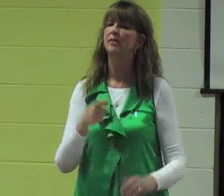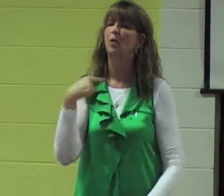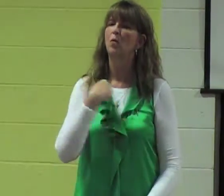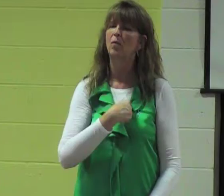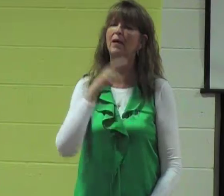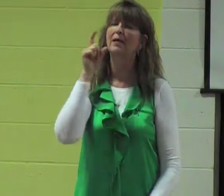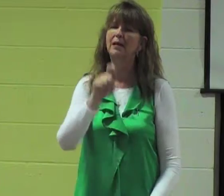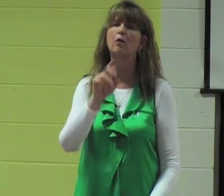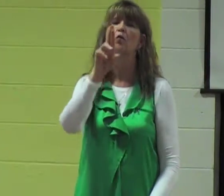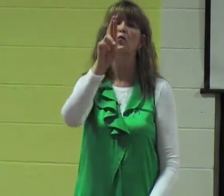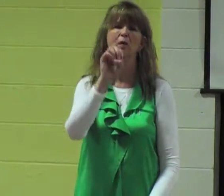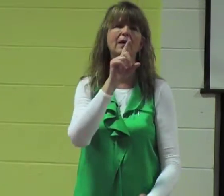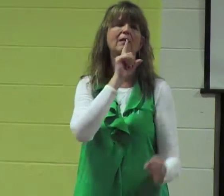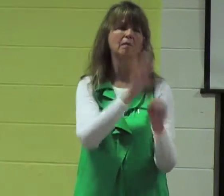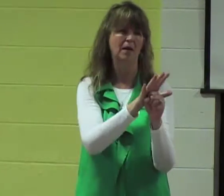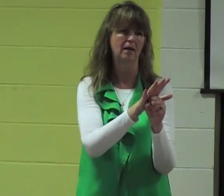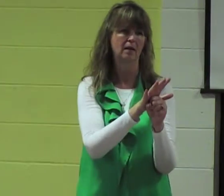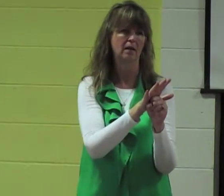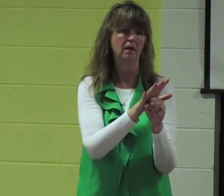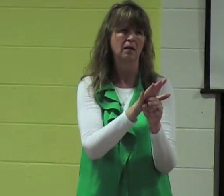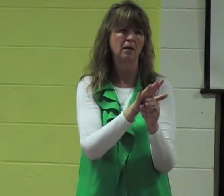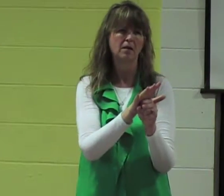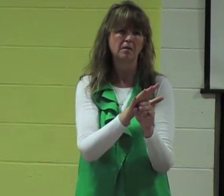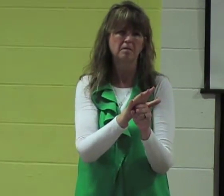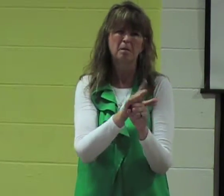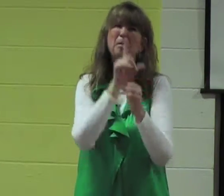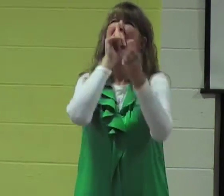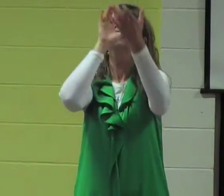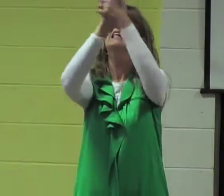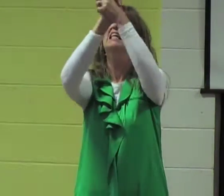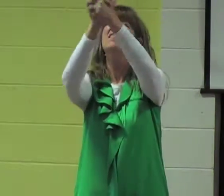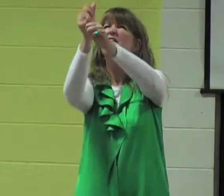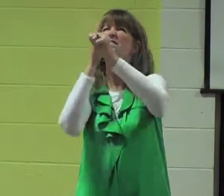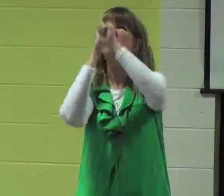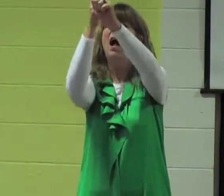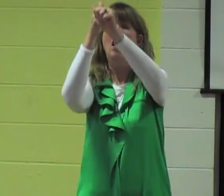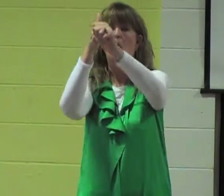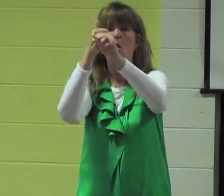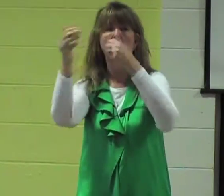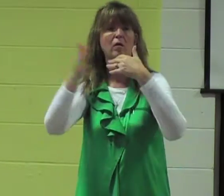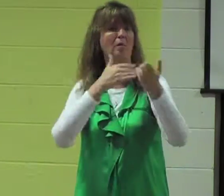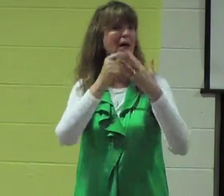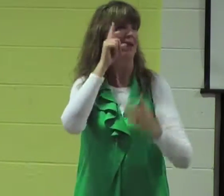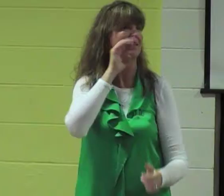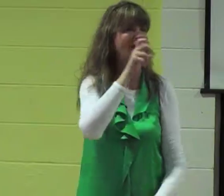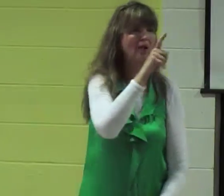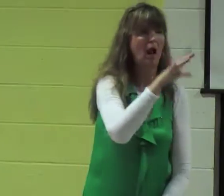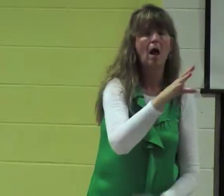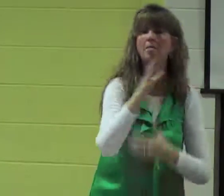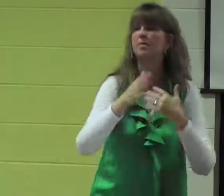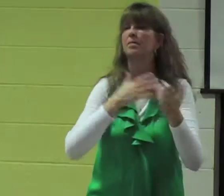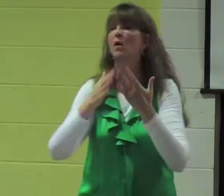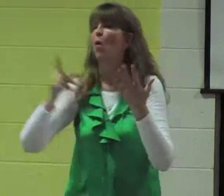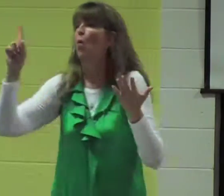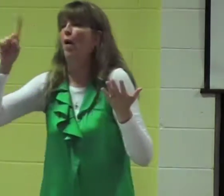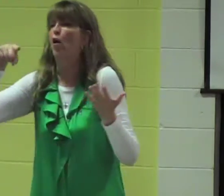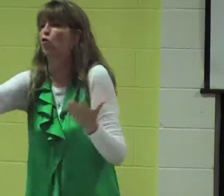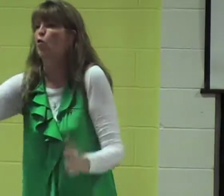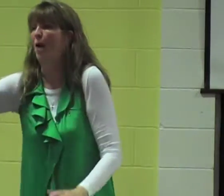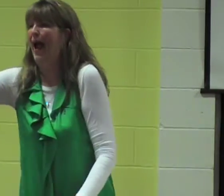cross for you and me we need to be committed we commit ourselves to follow doesn't matter where we're